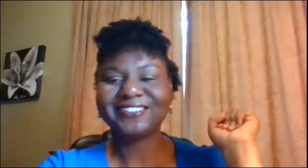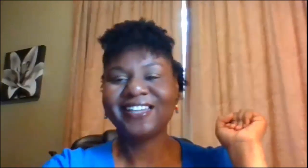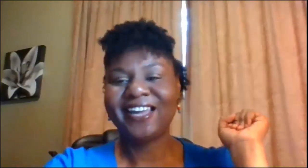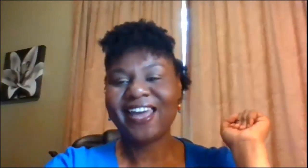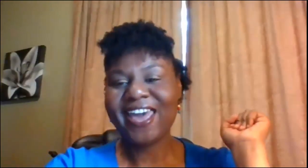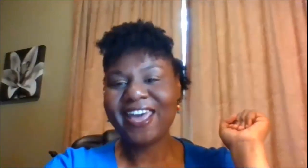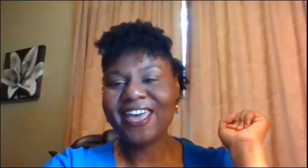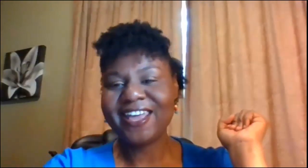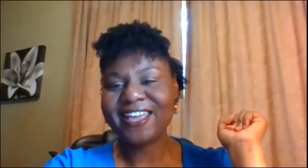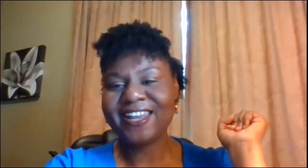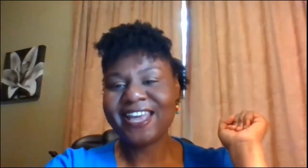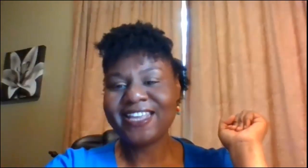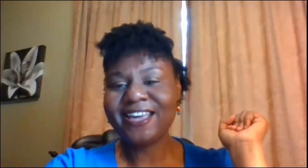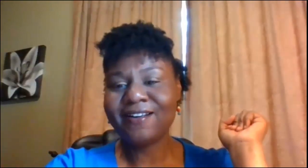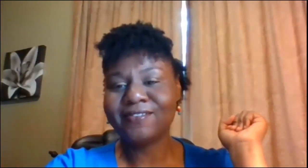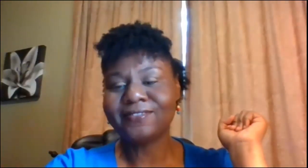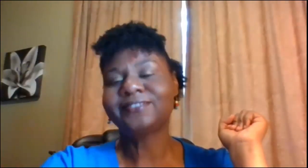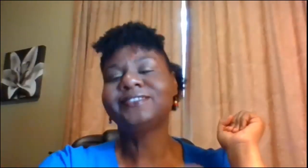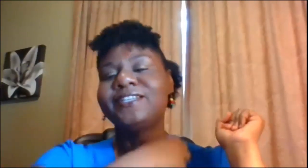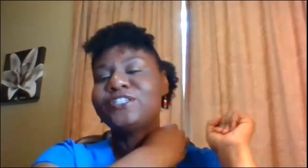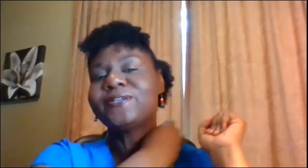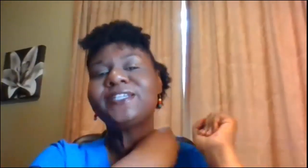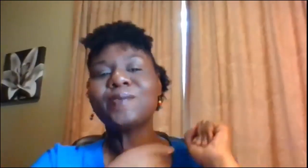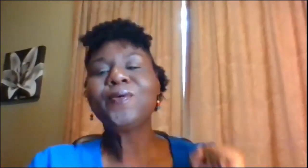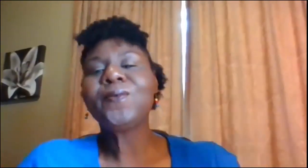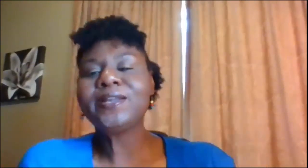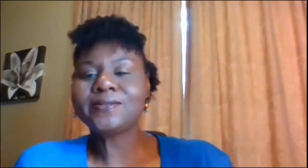good and Danielle can you show us the number one